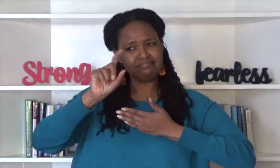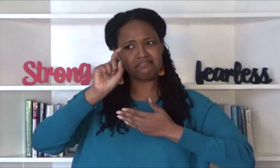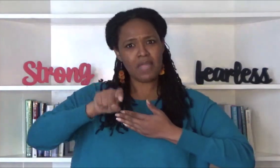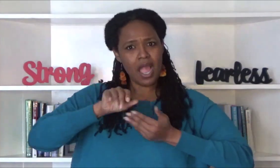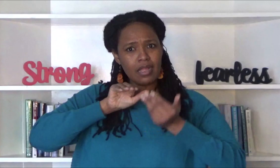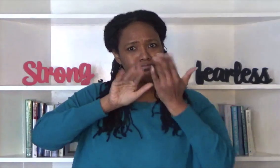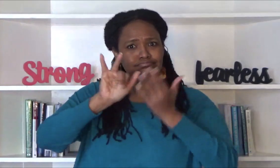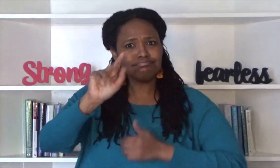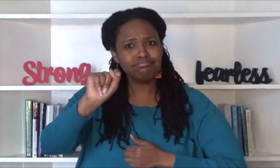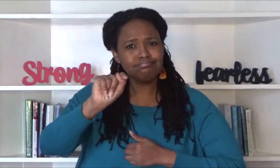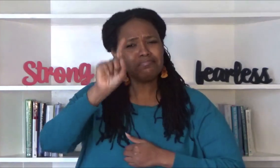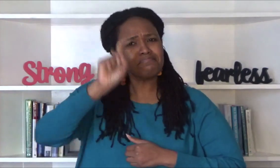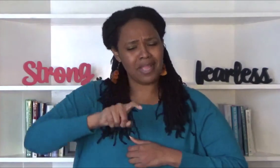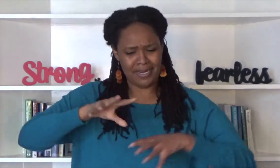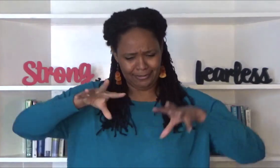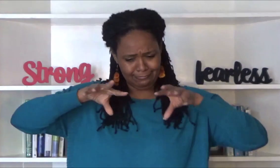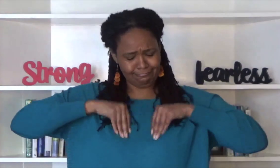embrace your crazy